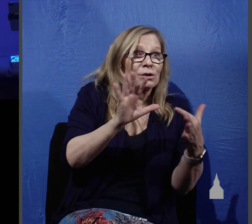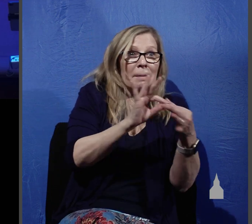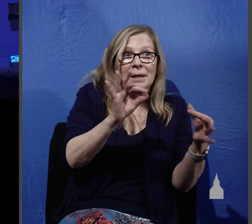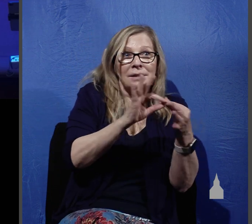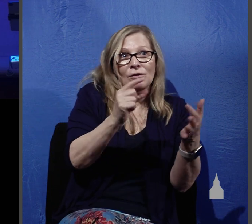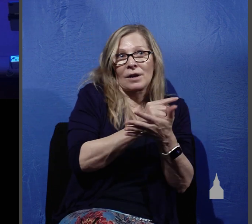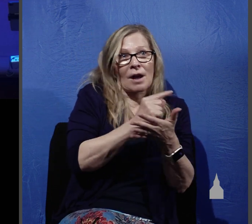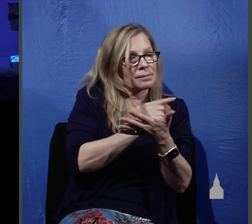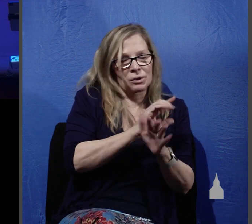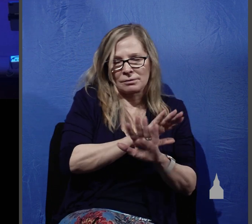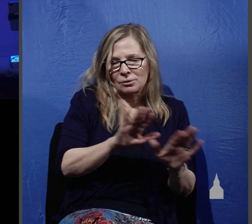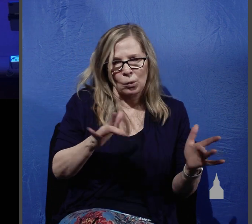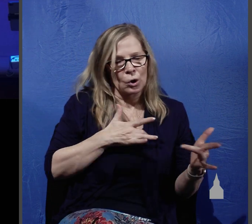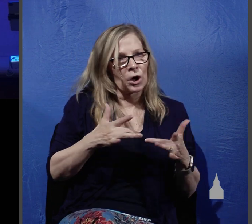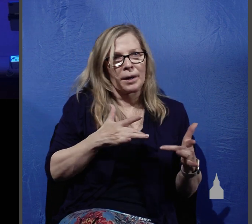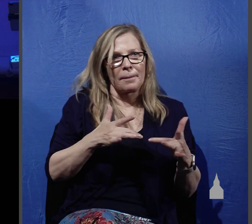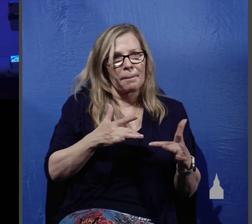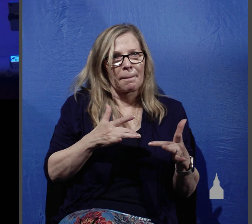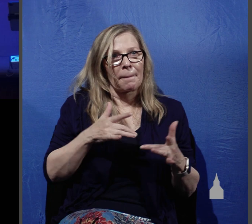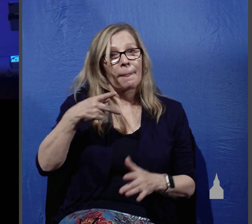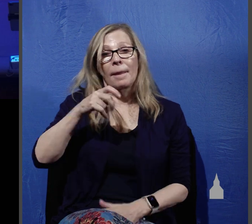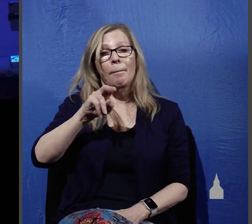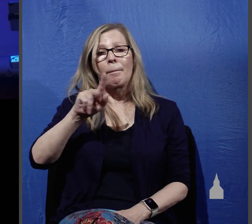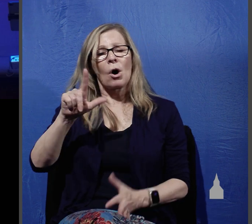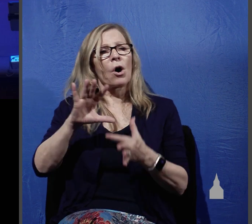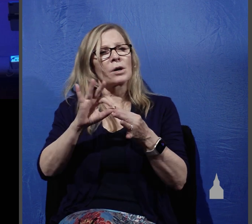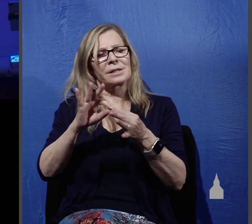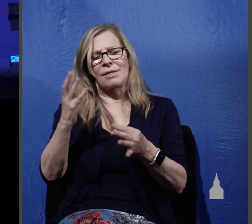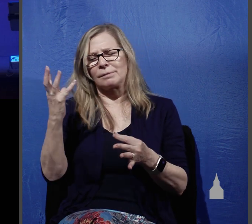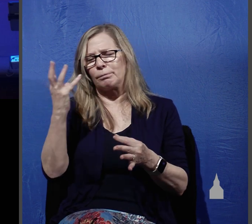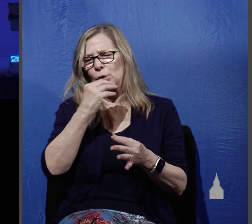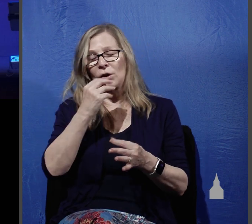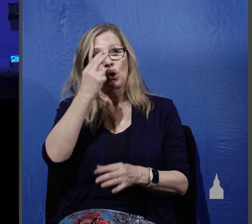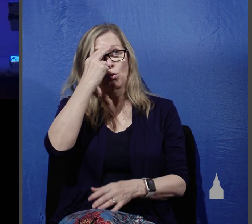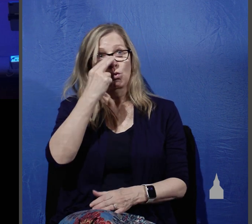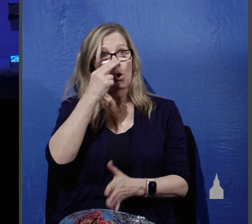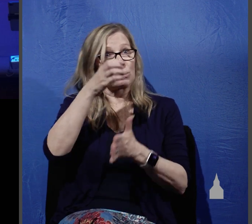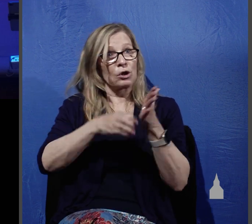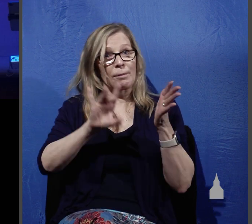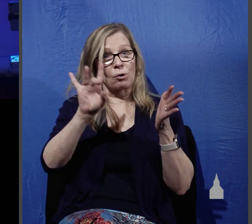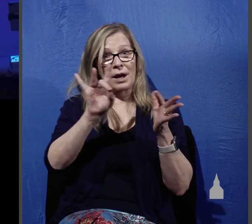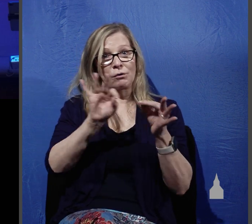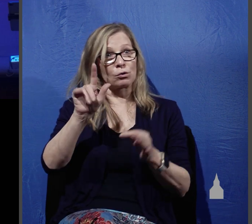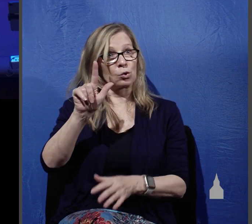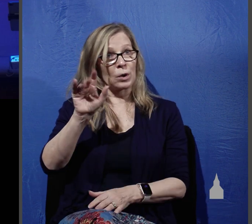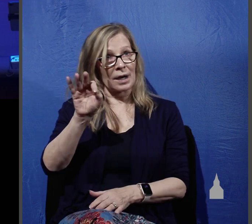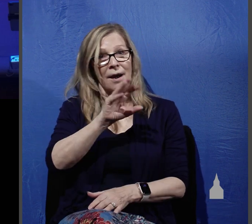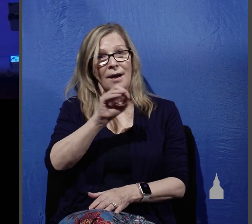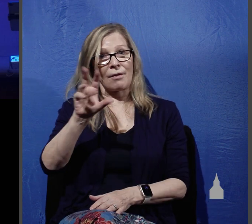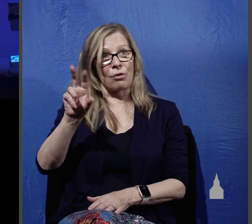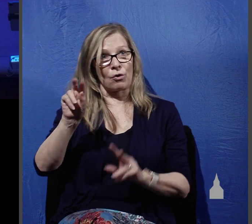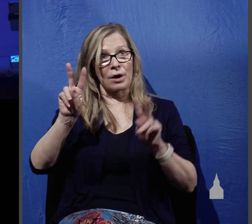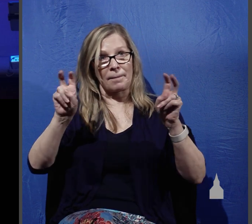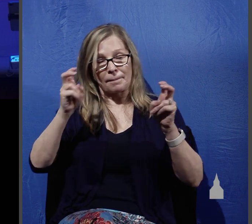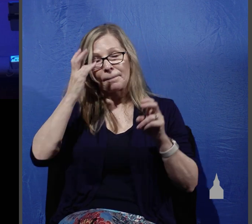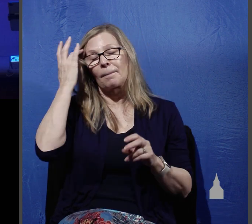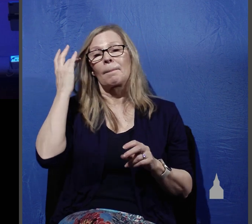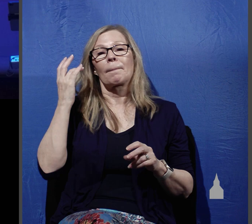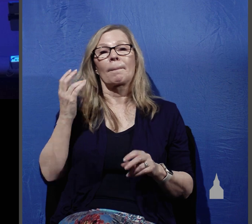gospel. Paul said these magnificent words in Romans chapter 8 verses 29 and 30 he said for those